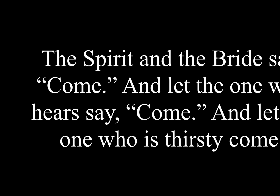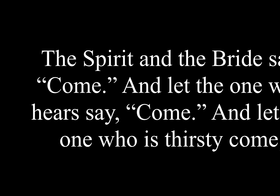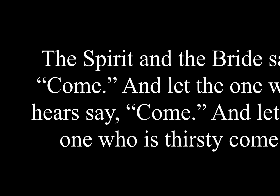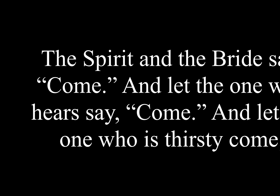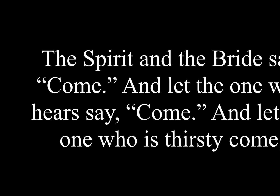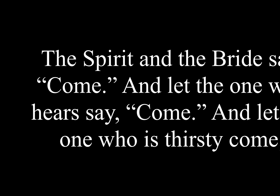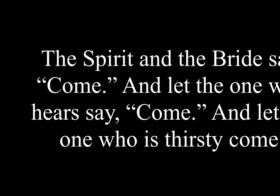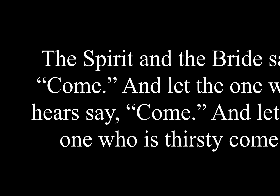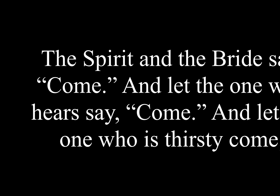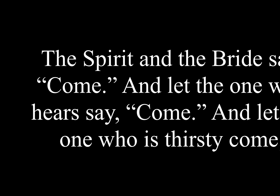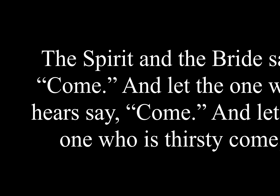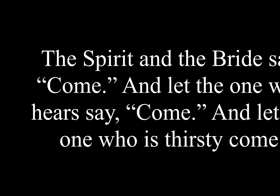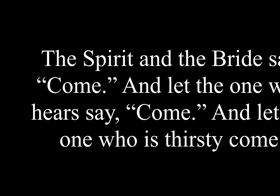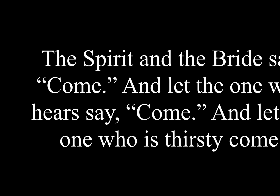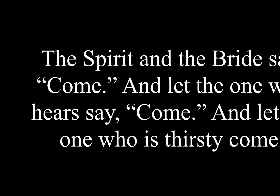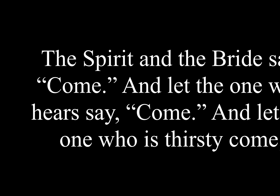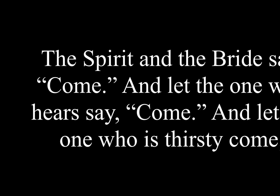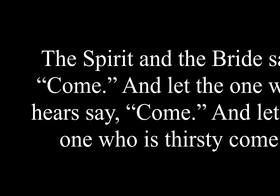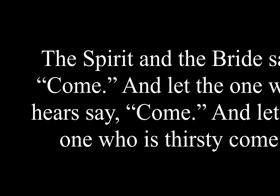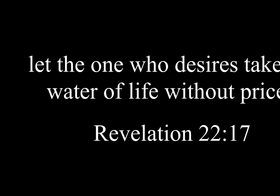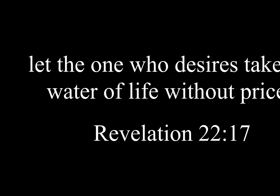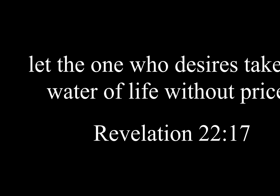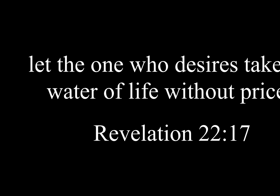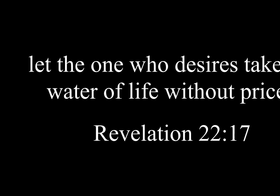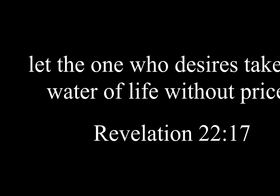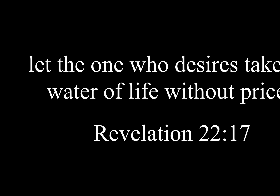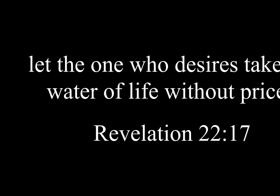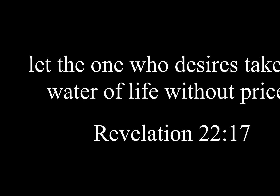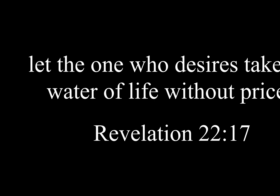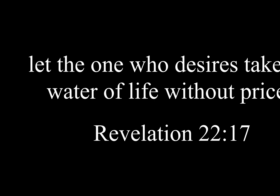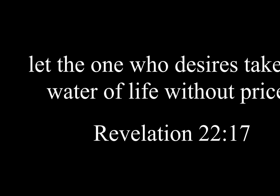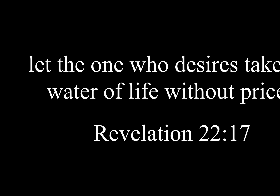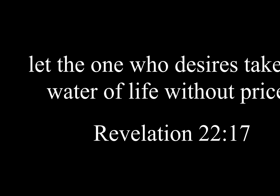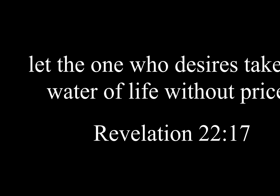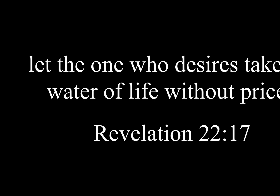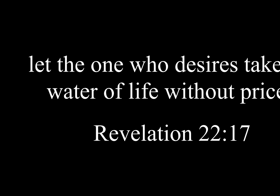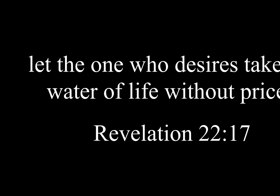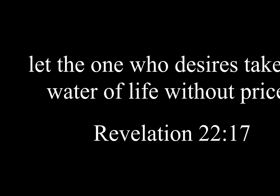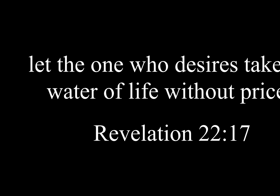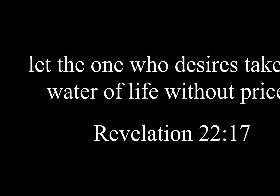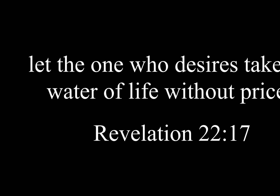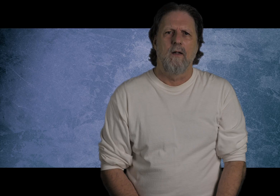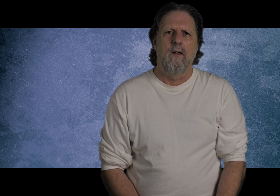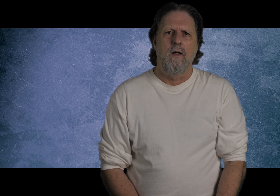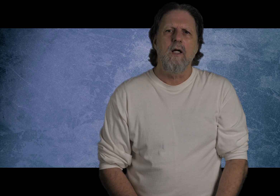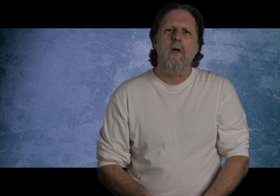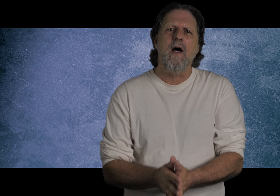say come, and let the one who is thirsty come. Let the one who desires take the water of life without price. Here we have